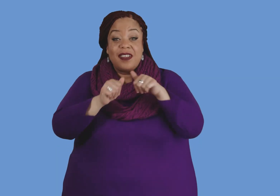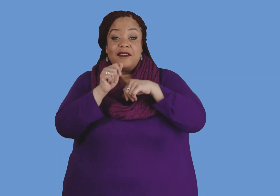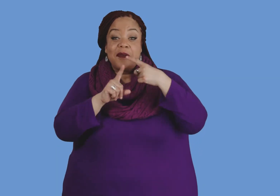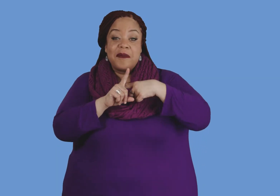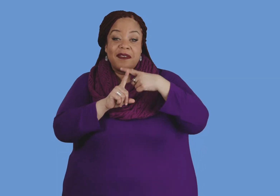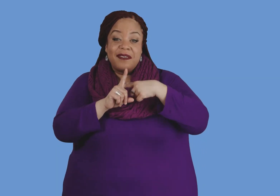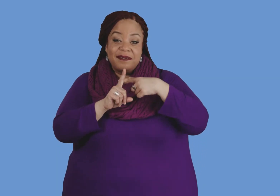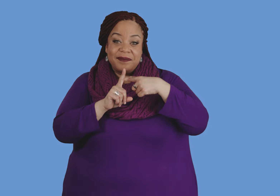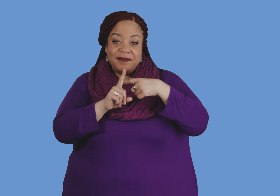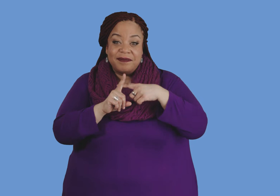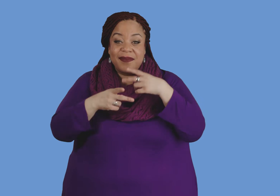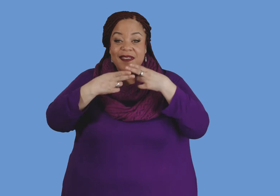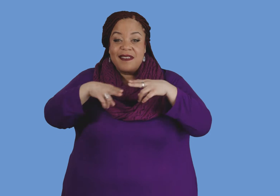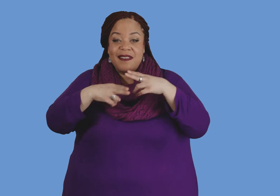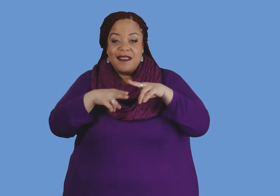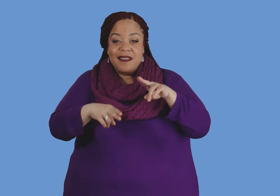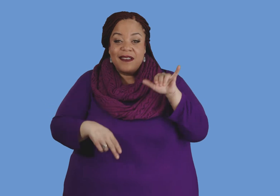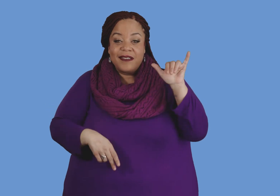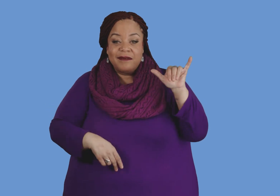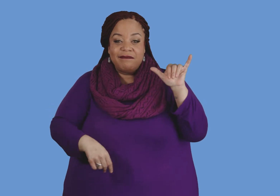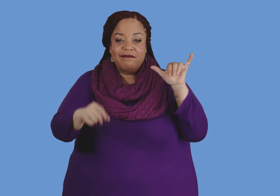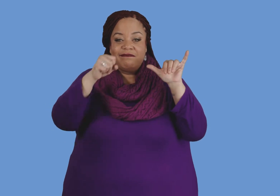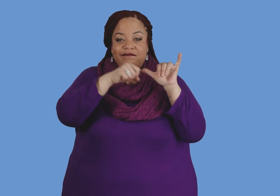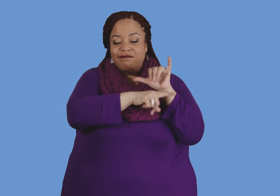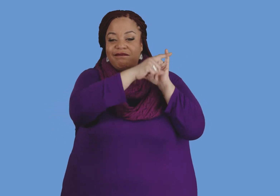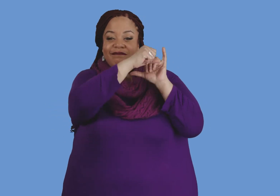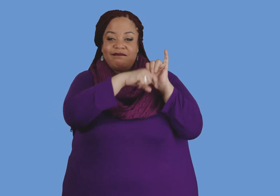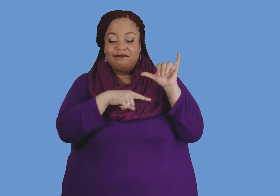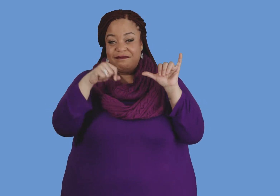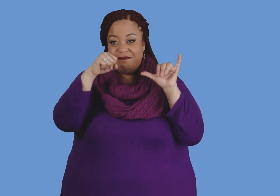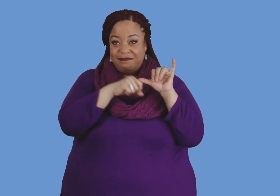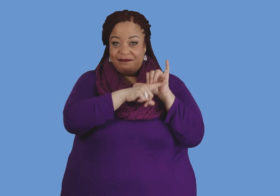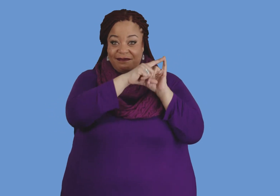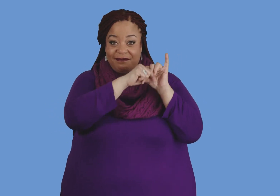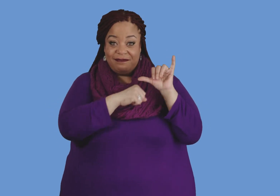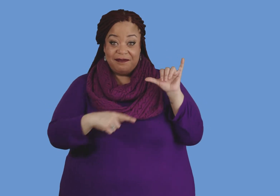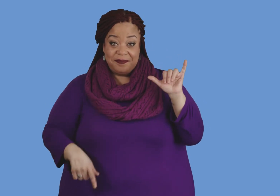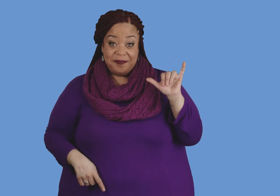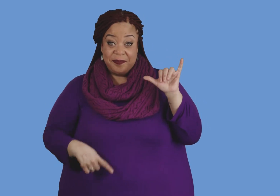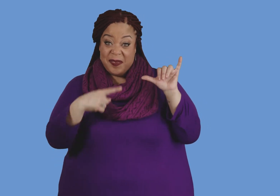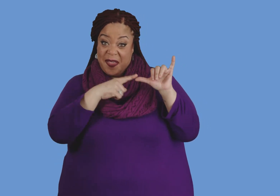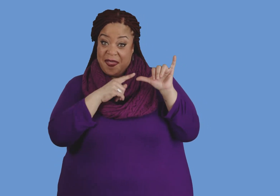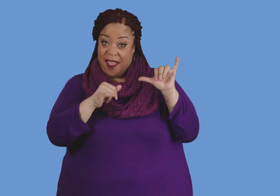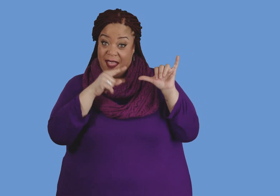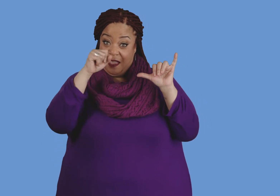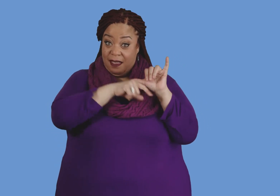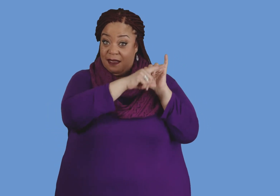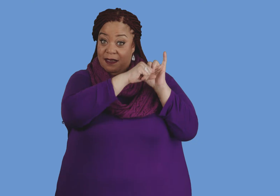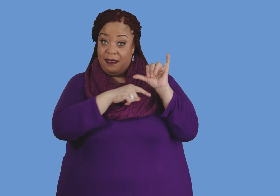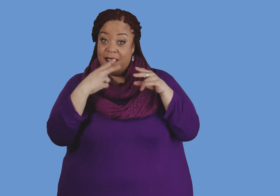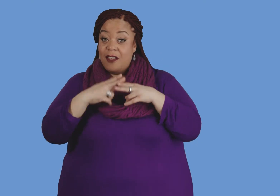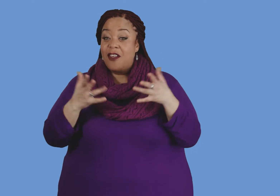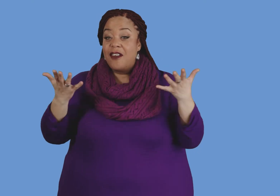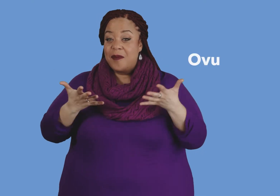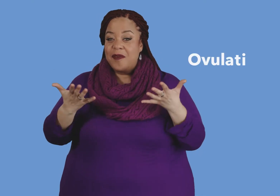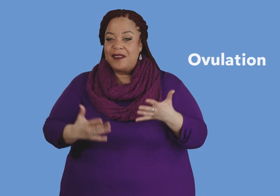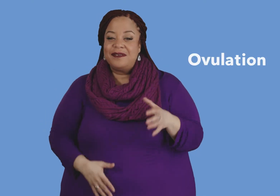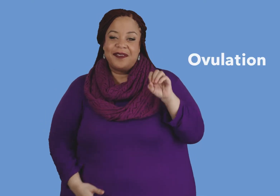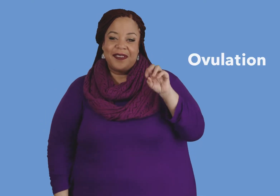Every month, one mature egg leaves your ovary. This is called ovulation.